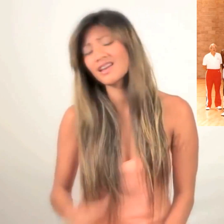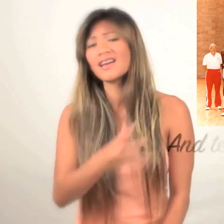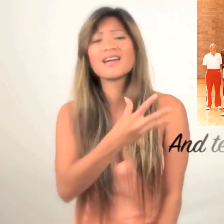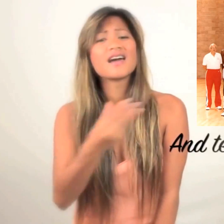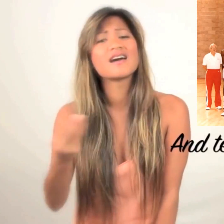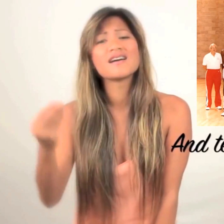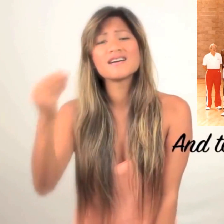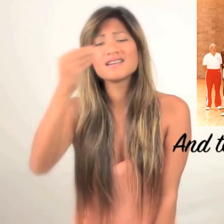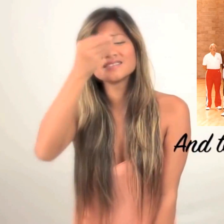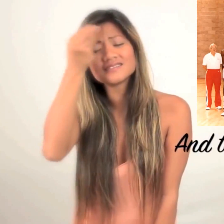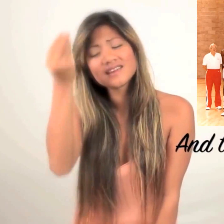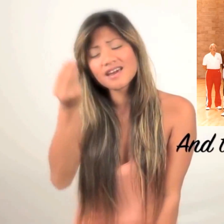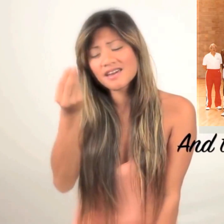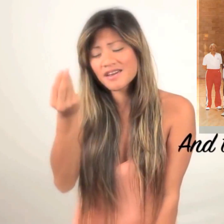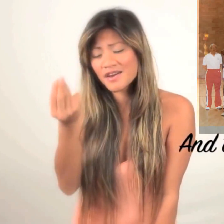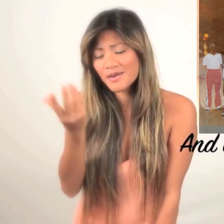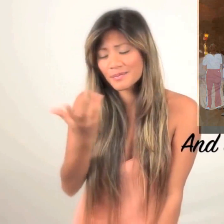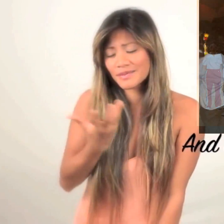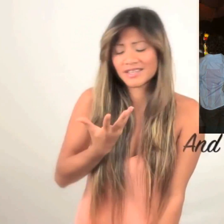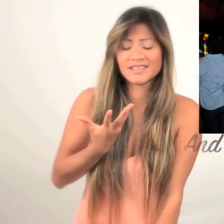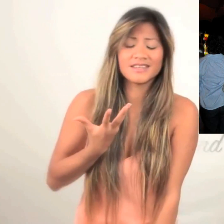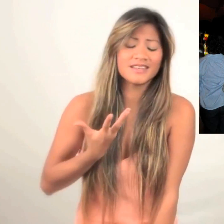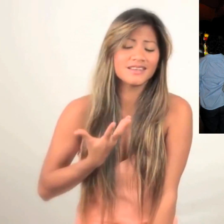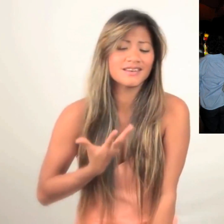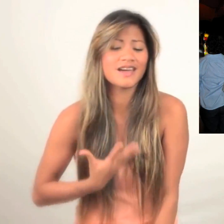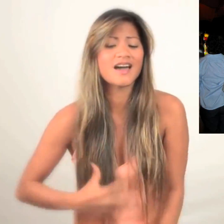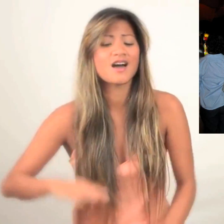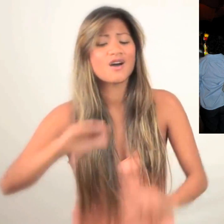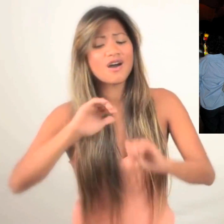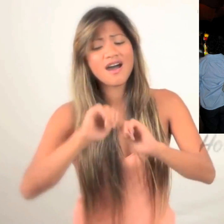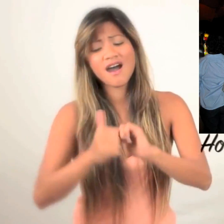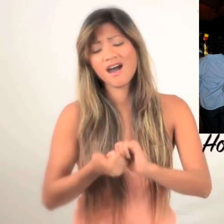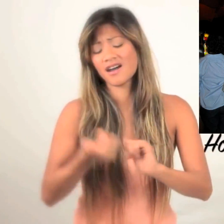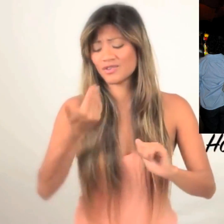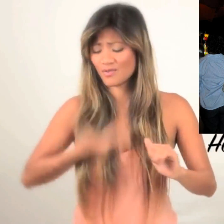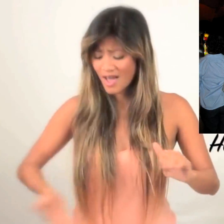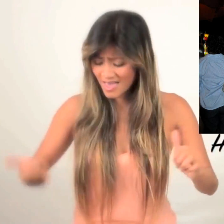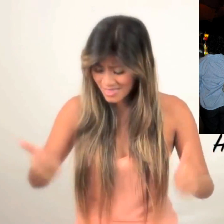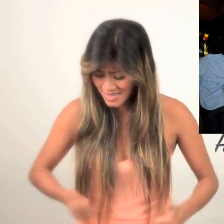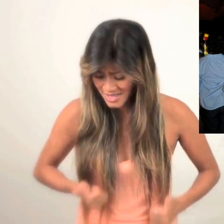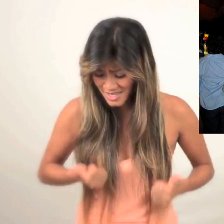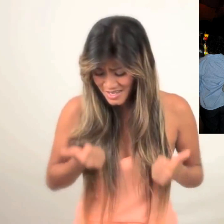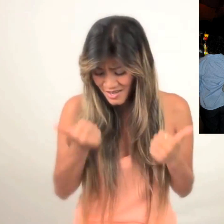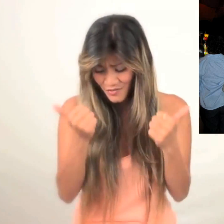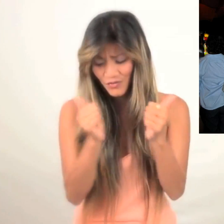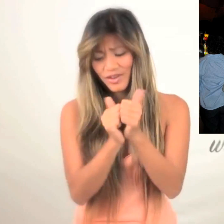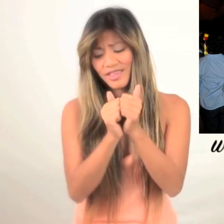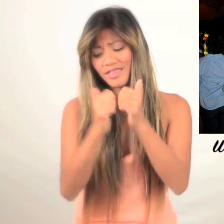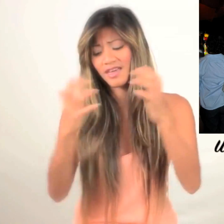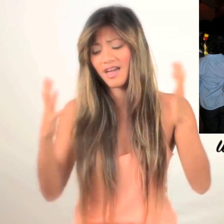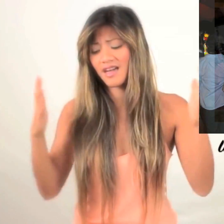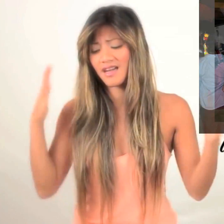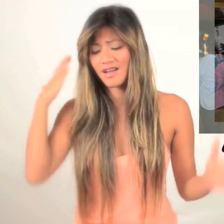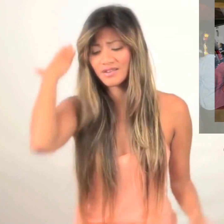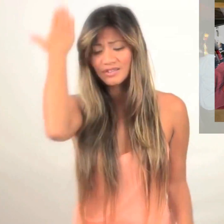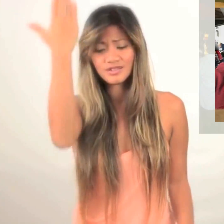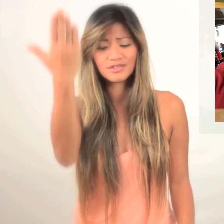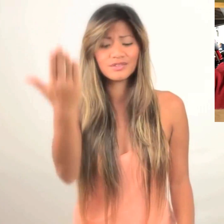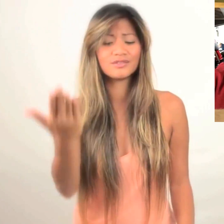And tell me now How do I, without you?